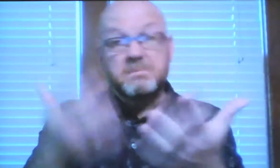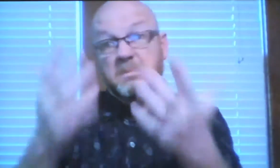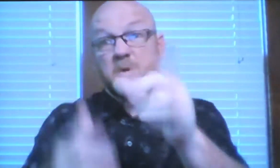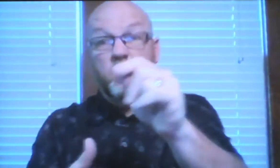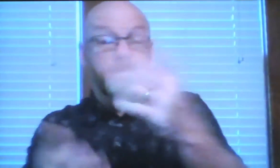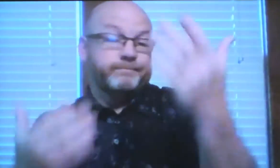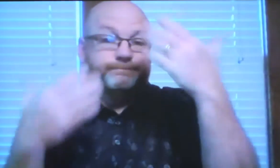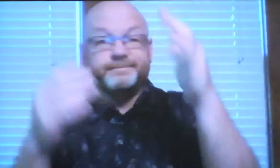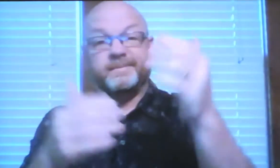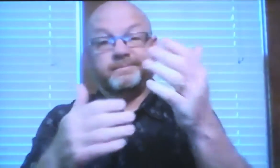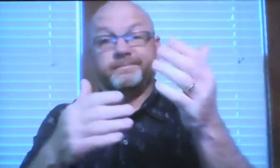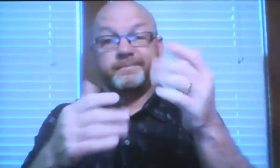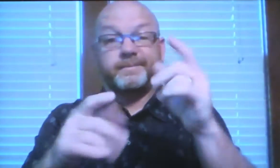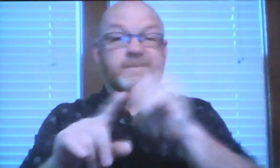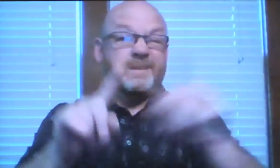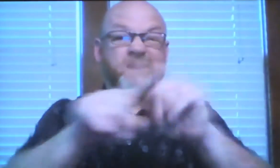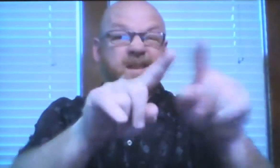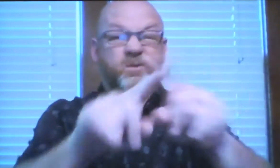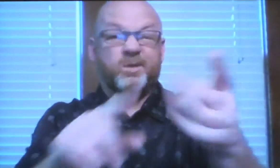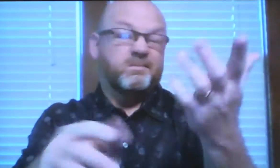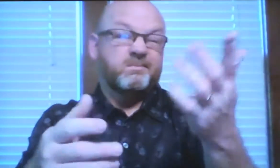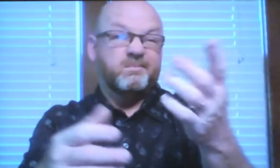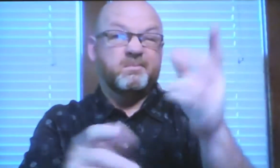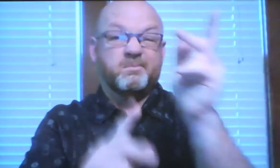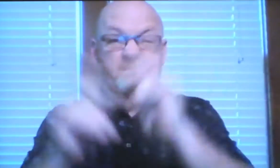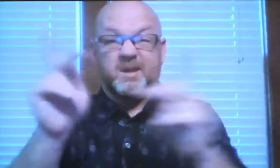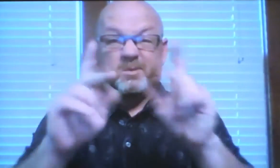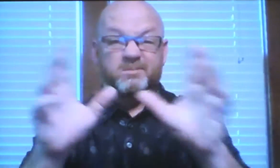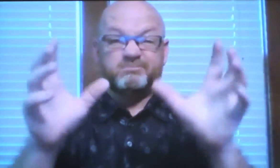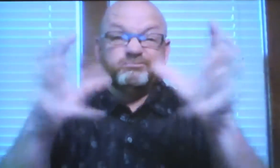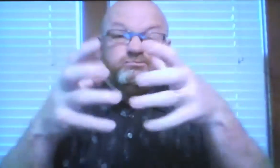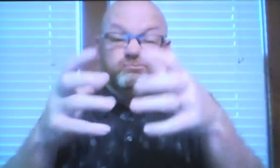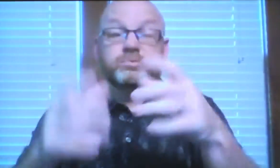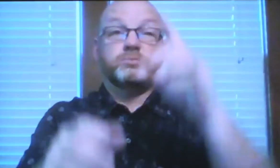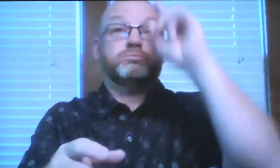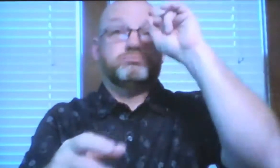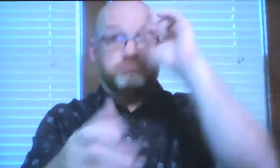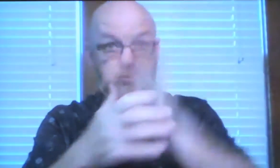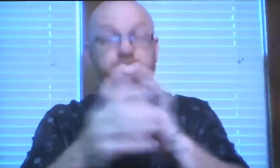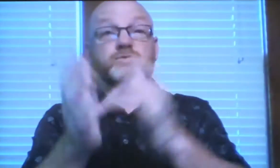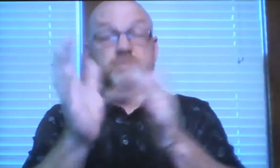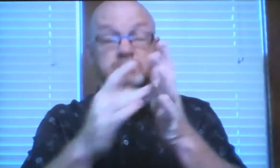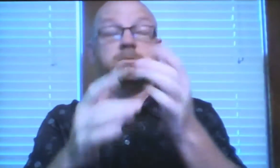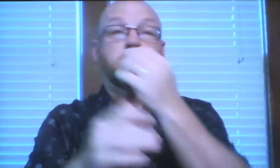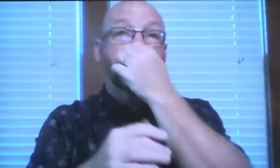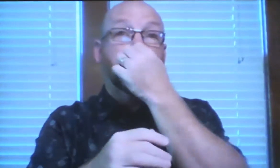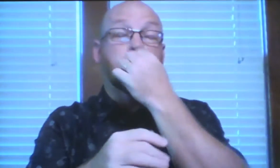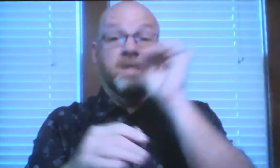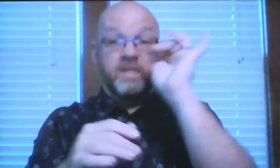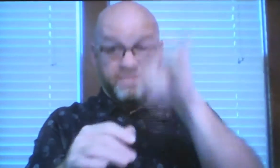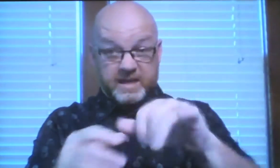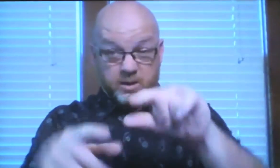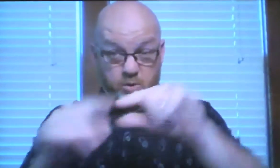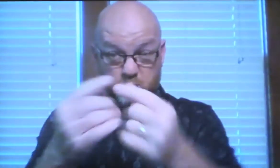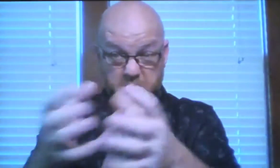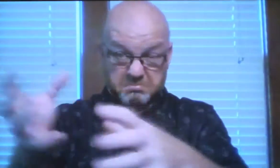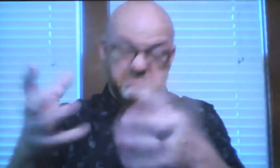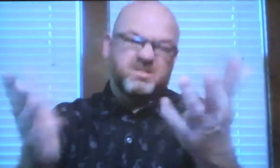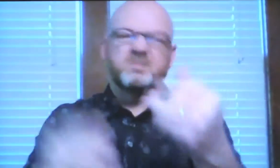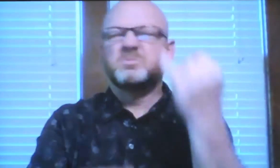Maybe two, three, four, ten people, who knows, different numbers. People would bond together and trust